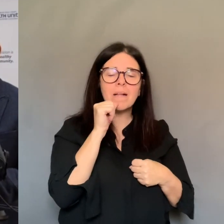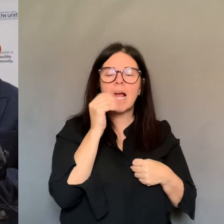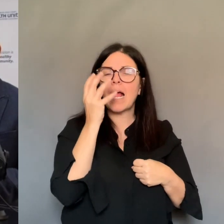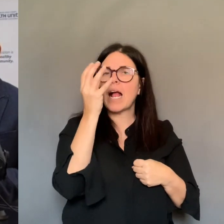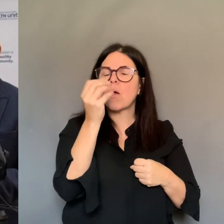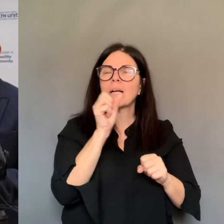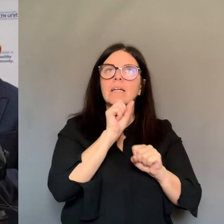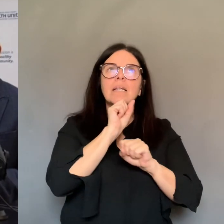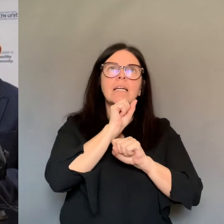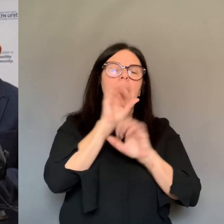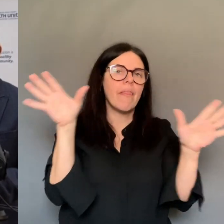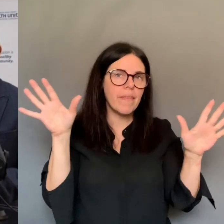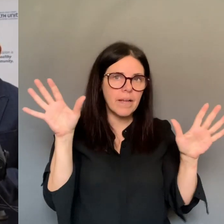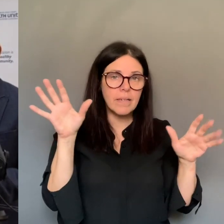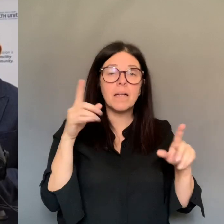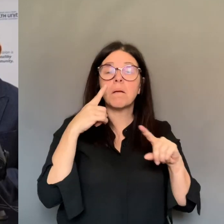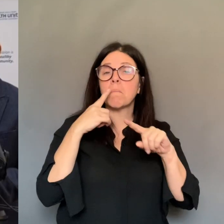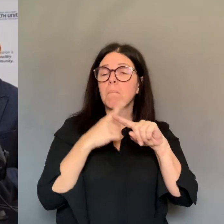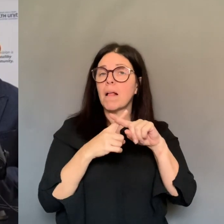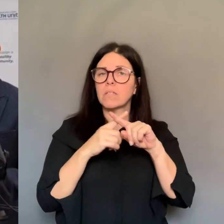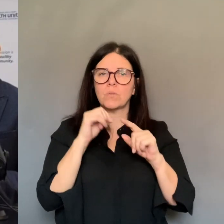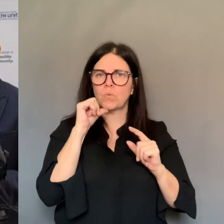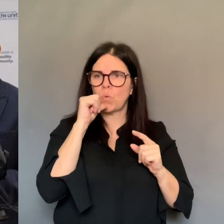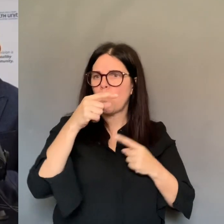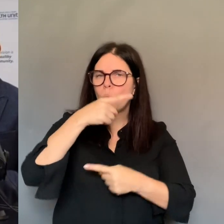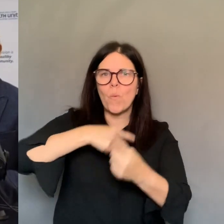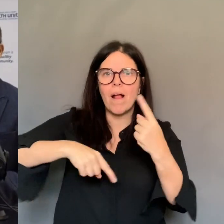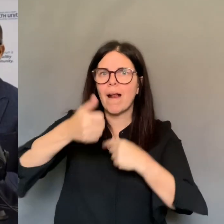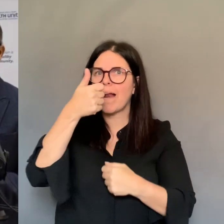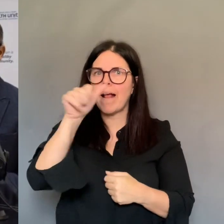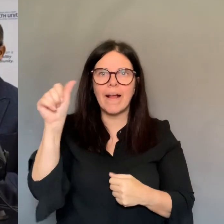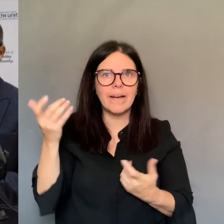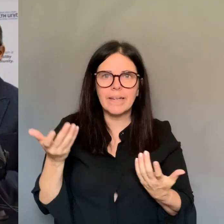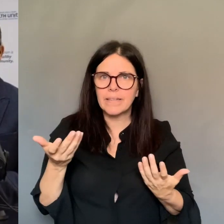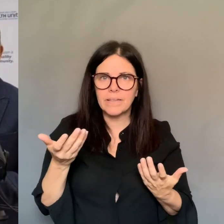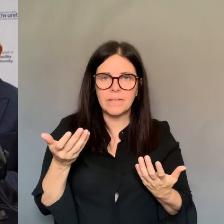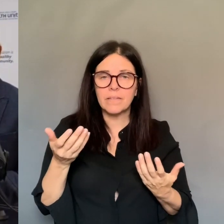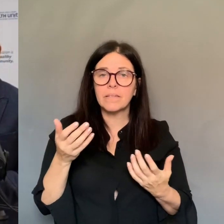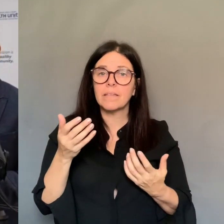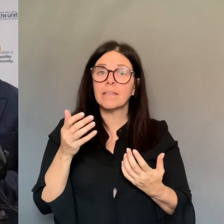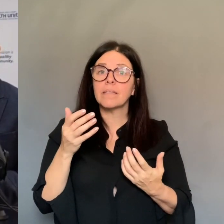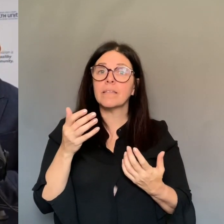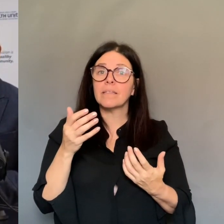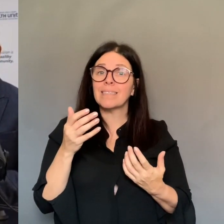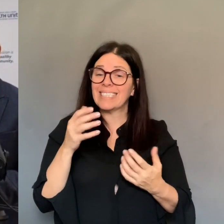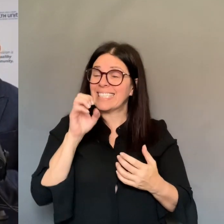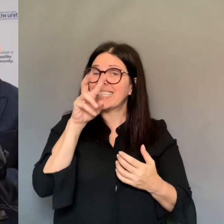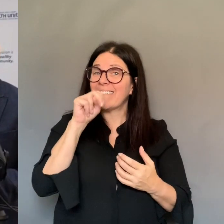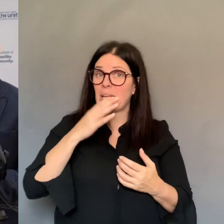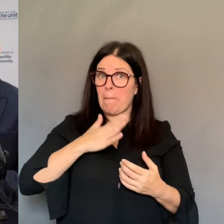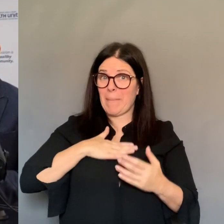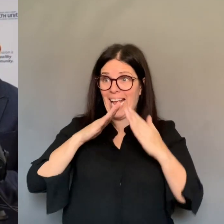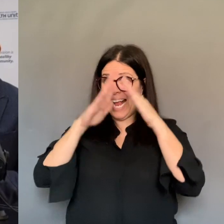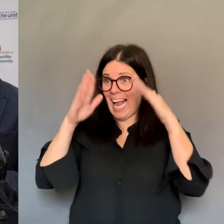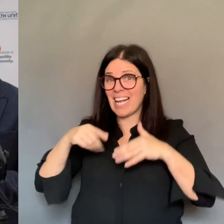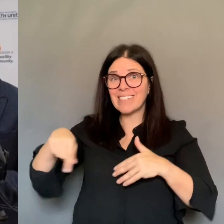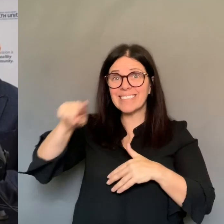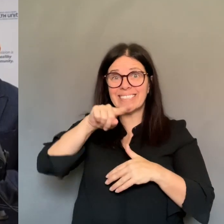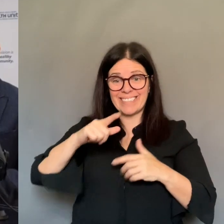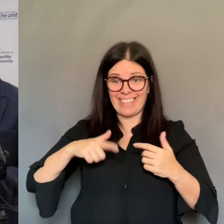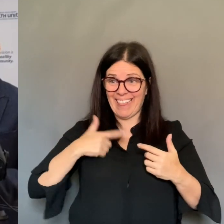contact with others, and that includes everyone who lives in the same household, too. It is important.